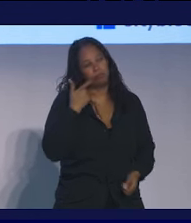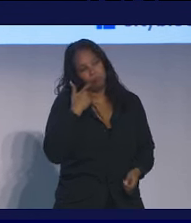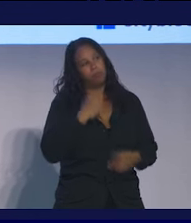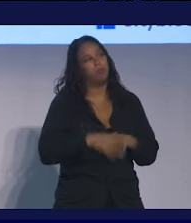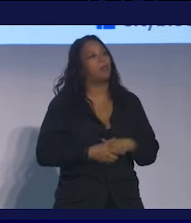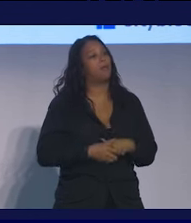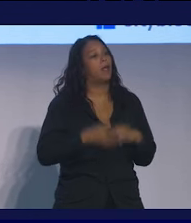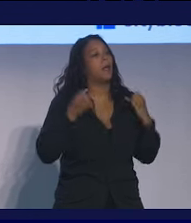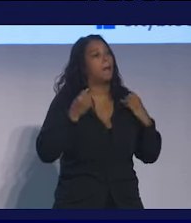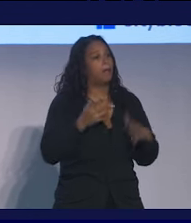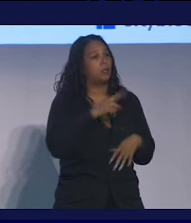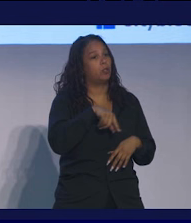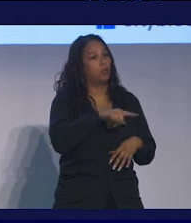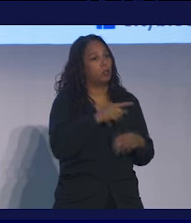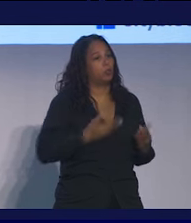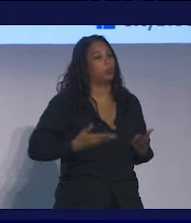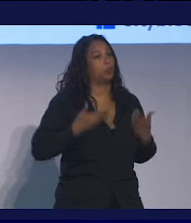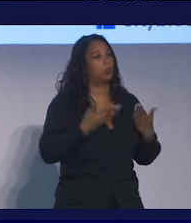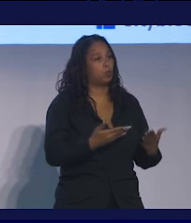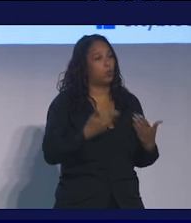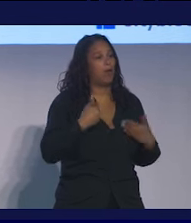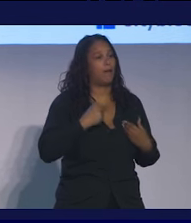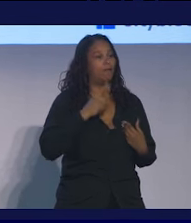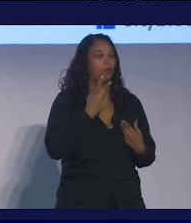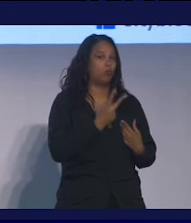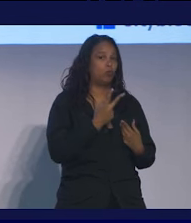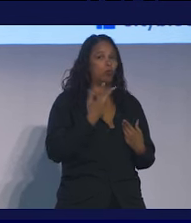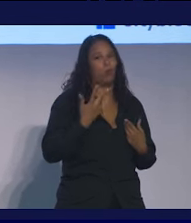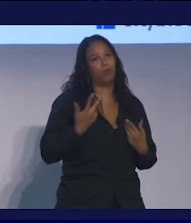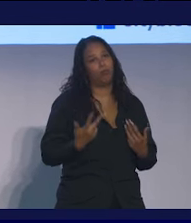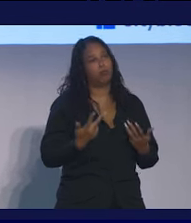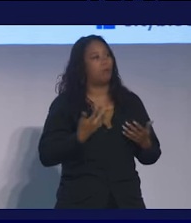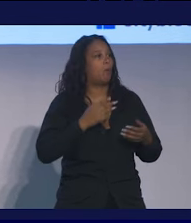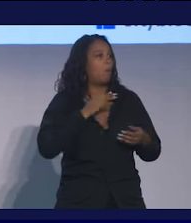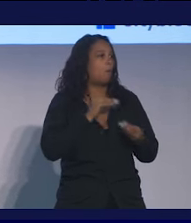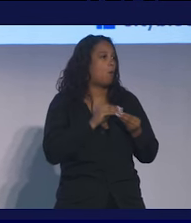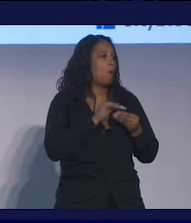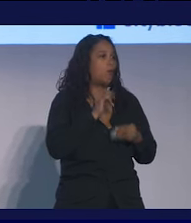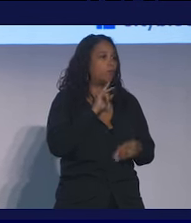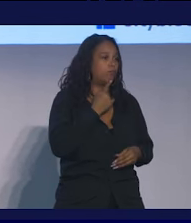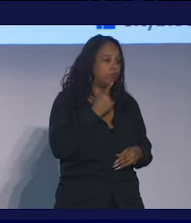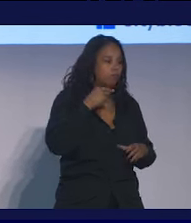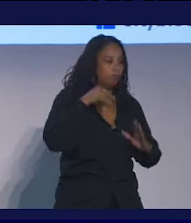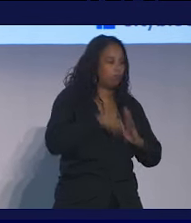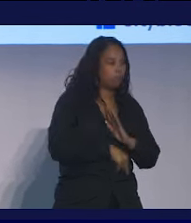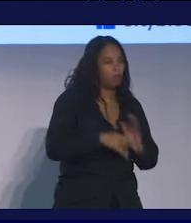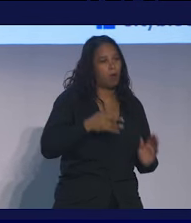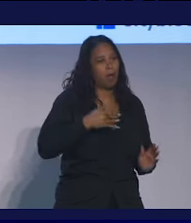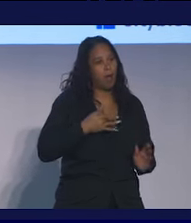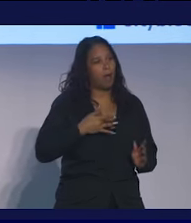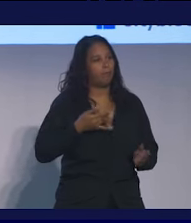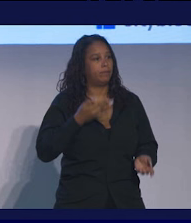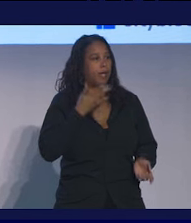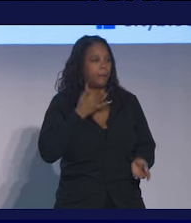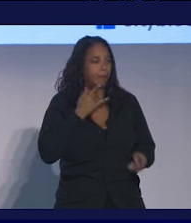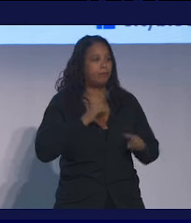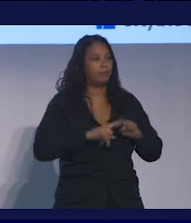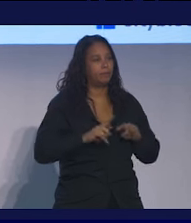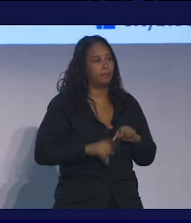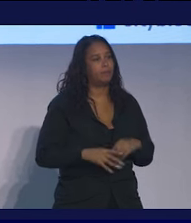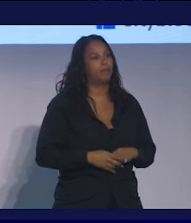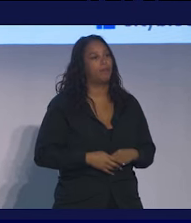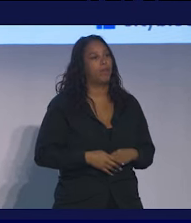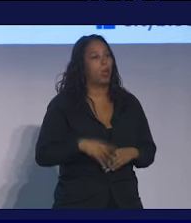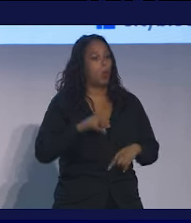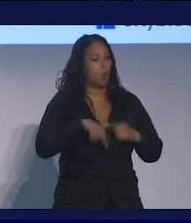% of the folks we serve have two or more chronic conditions, diabetes, hypertension, heart failure. And 62% of the folks, when we